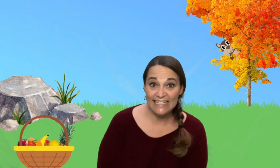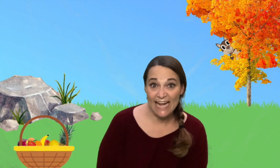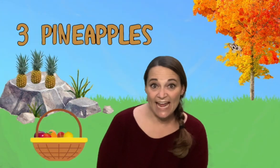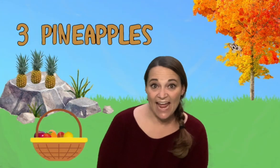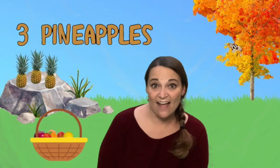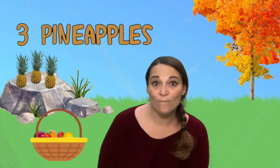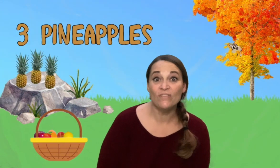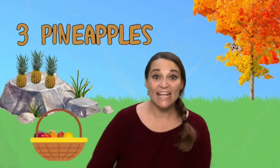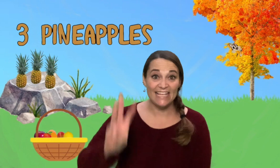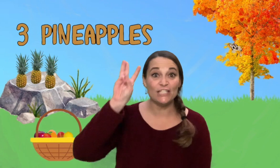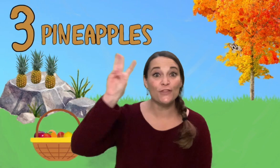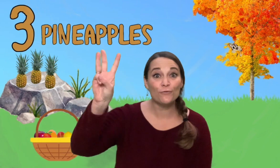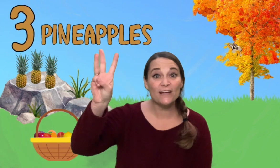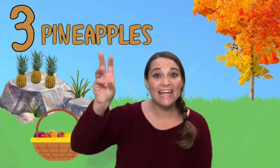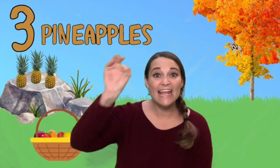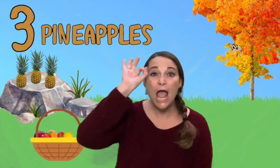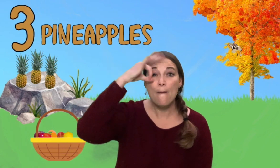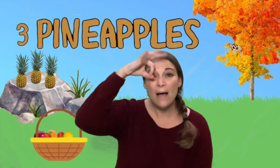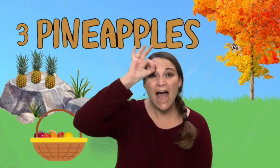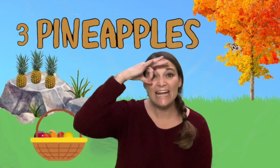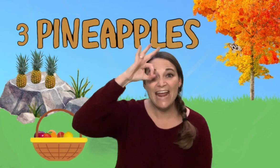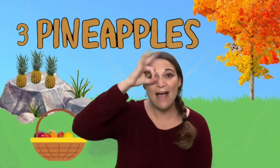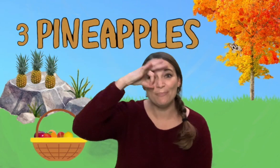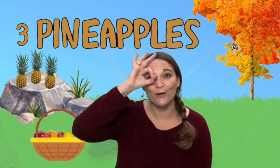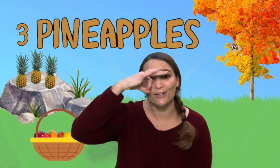I have is three pineapples.